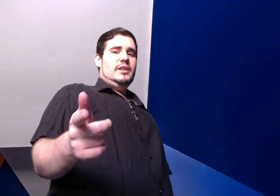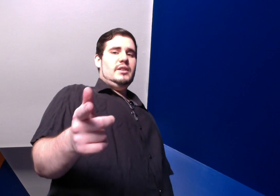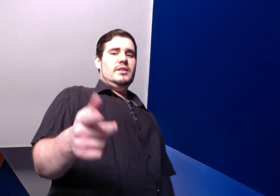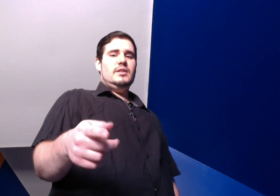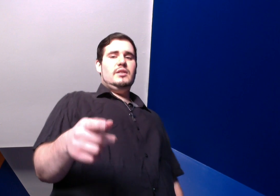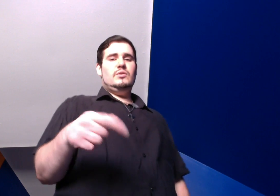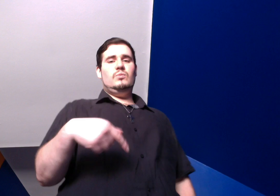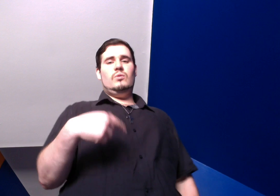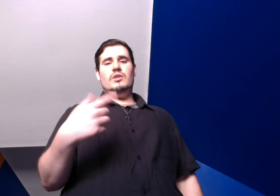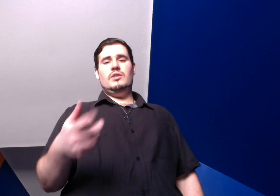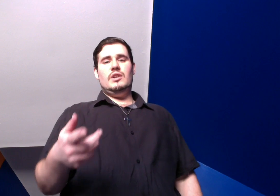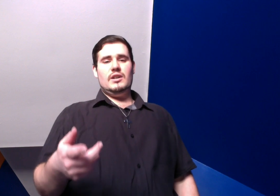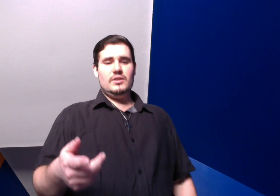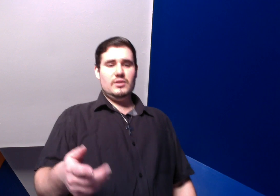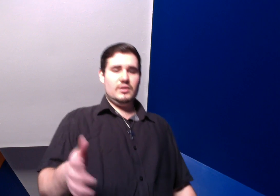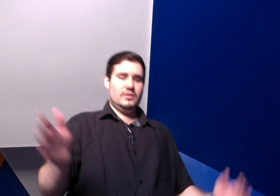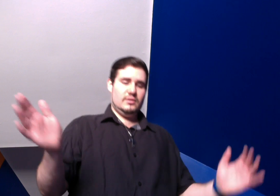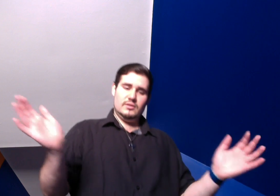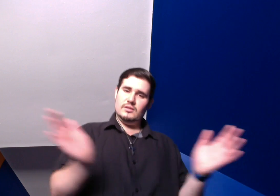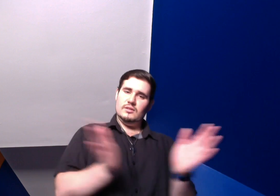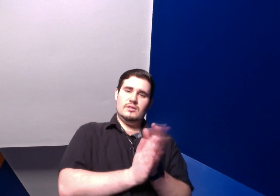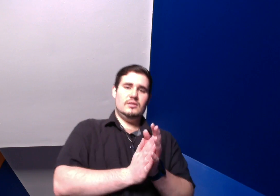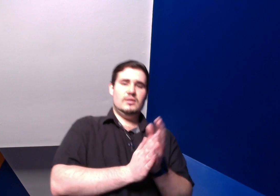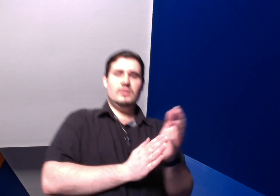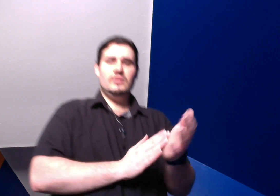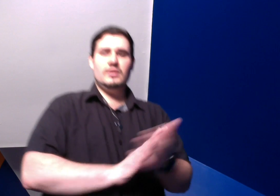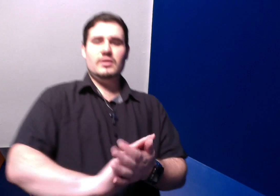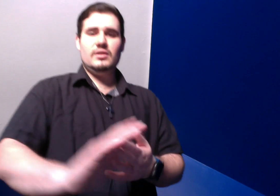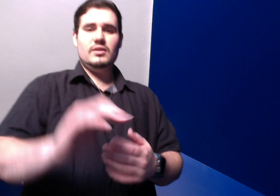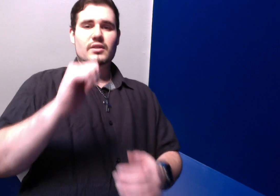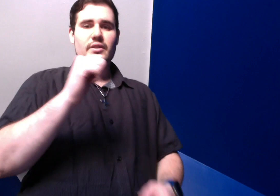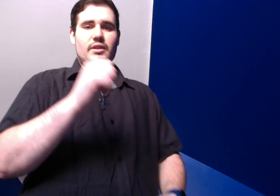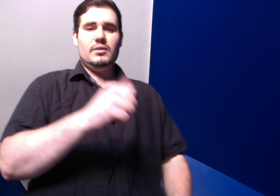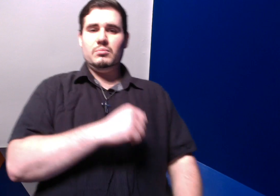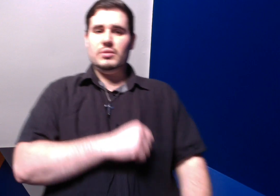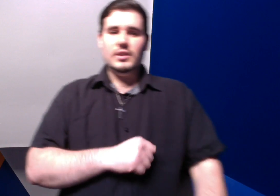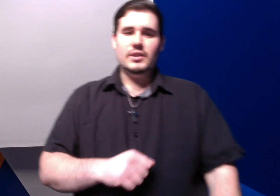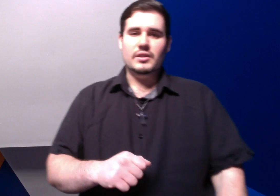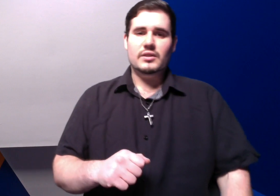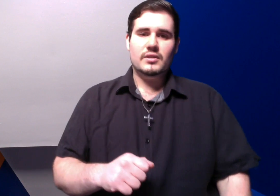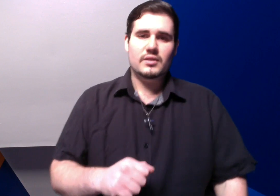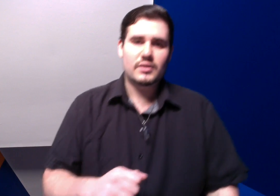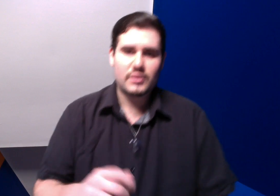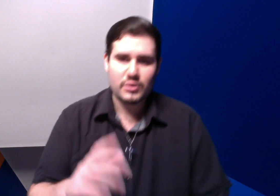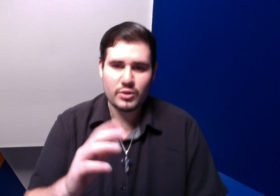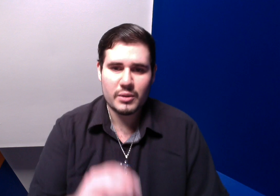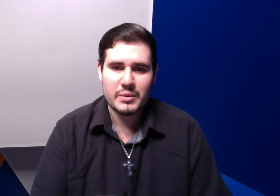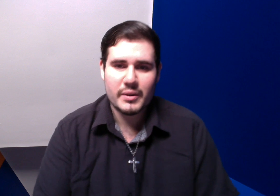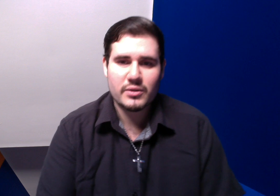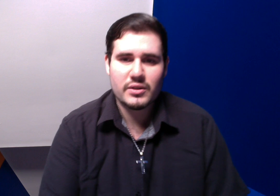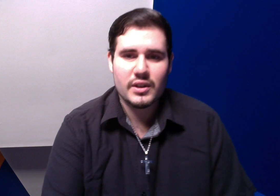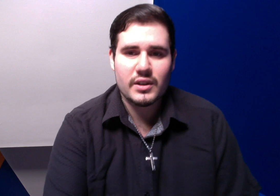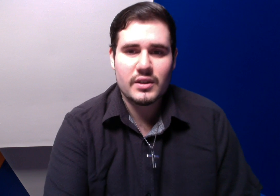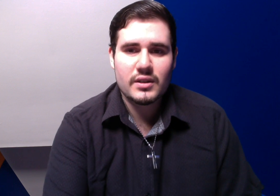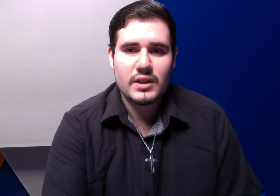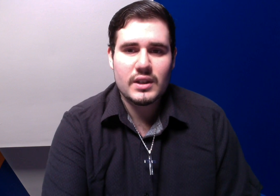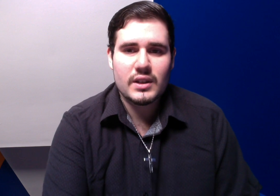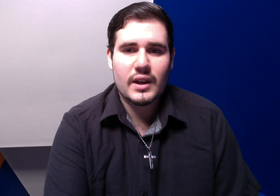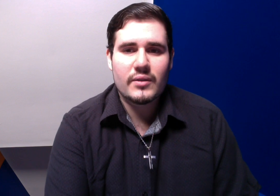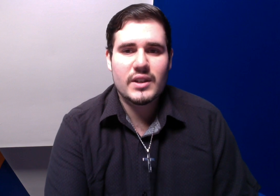is one good luck so let's do this please join me in my crusade have a nice